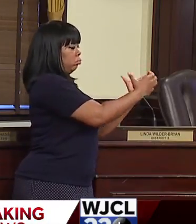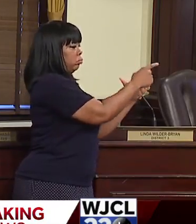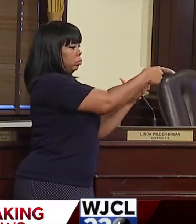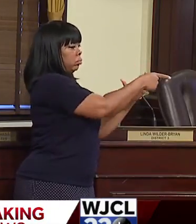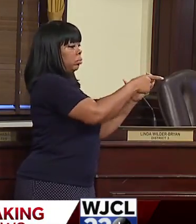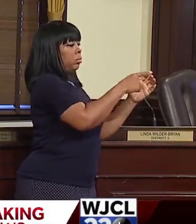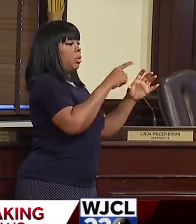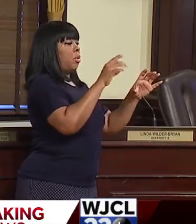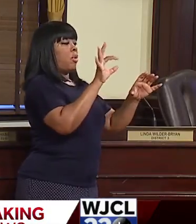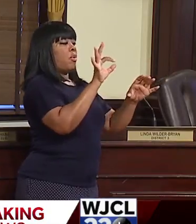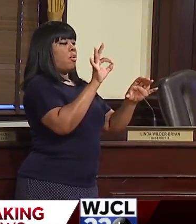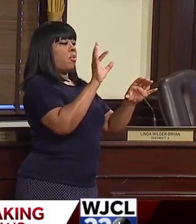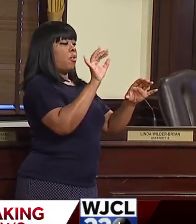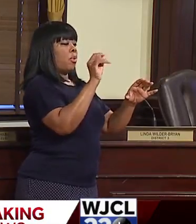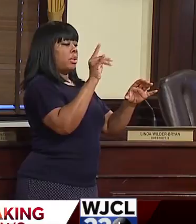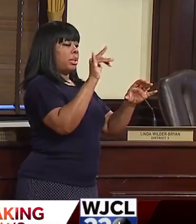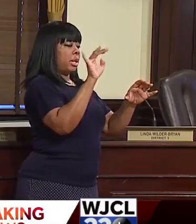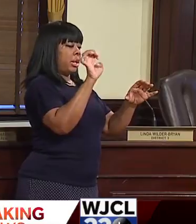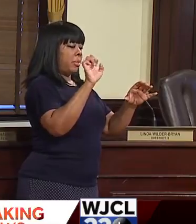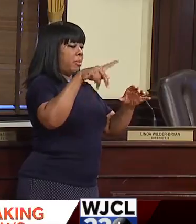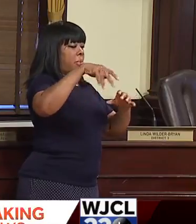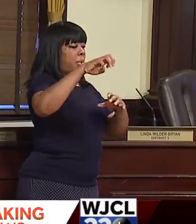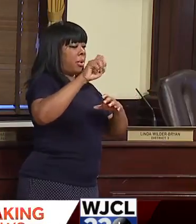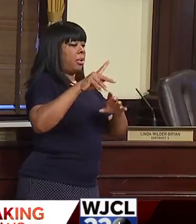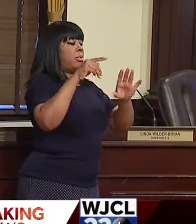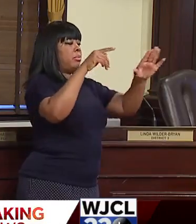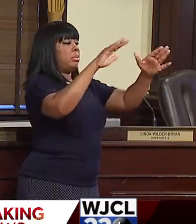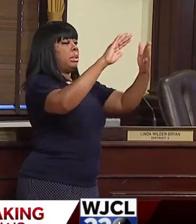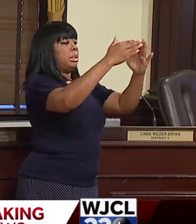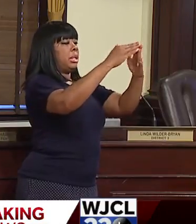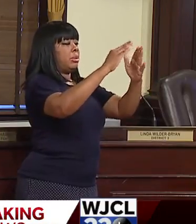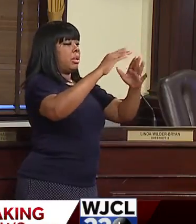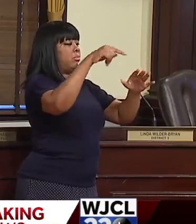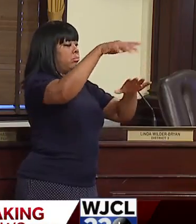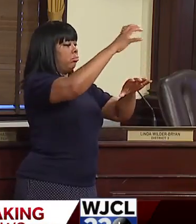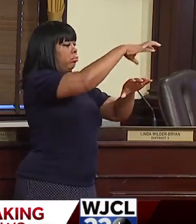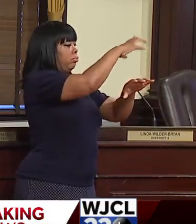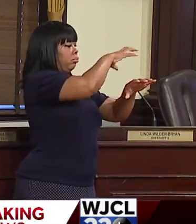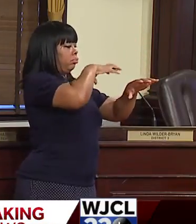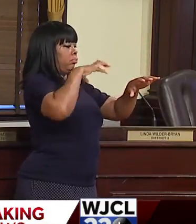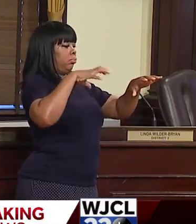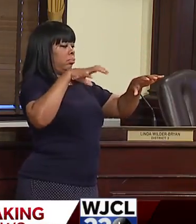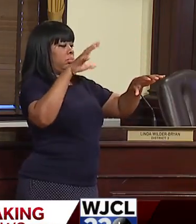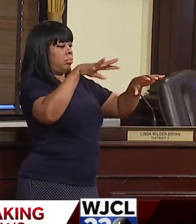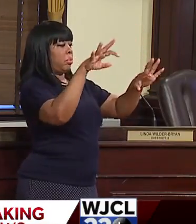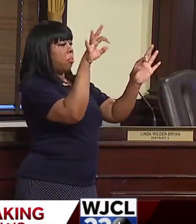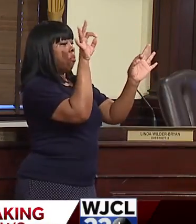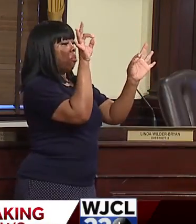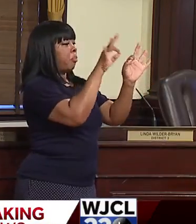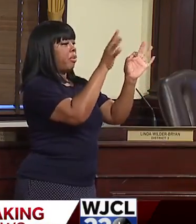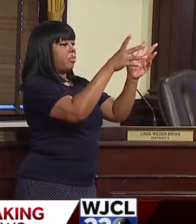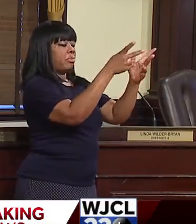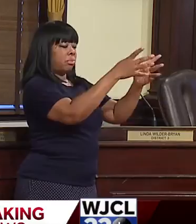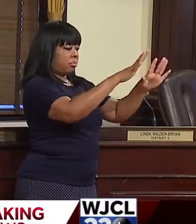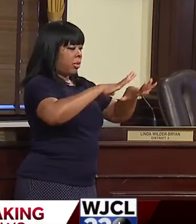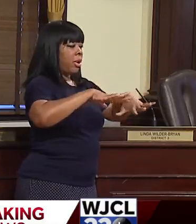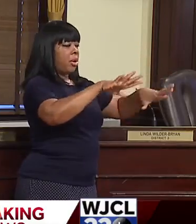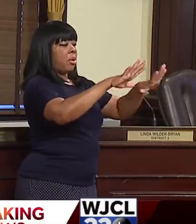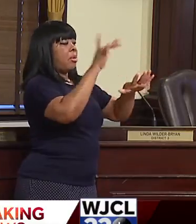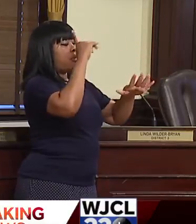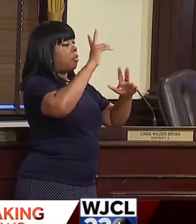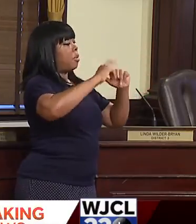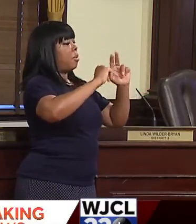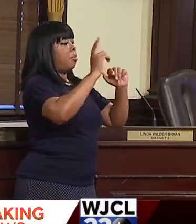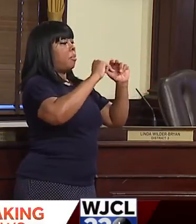away from Foresight Park, blocks from downtown, very strategic location. It's a great opportunity and I thank